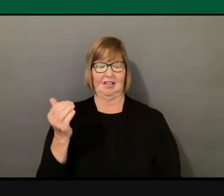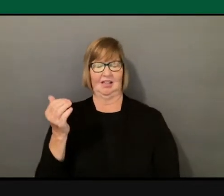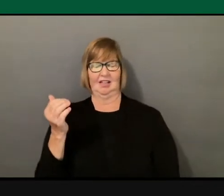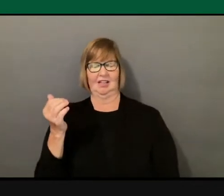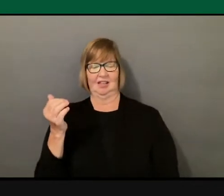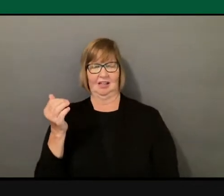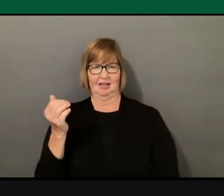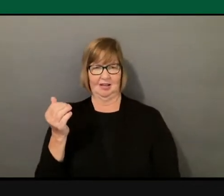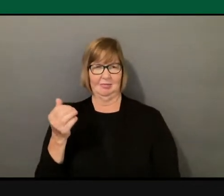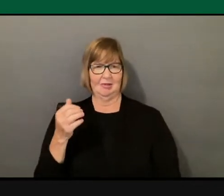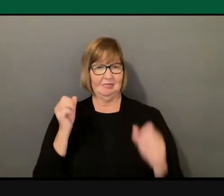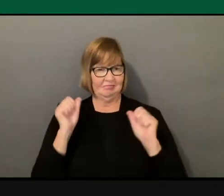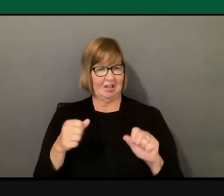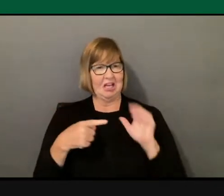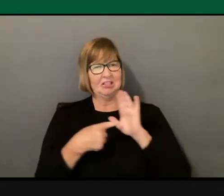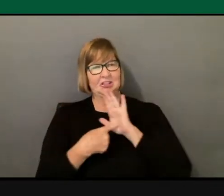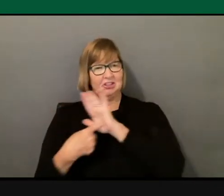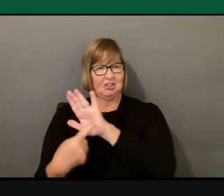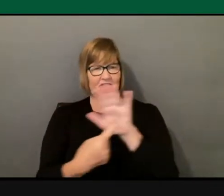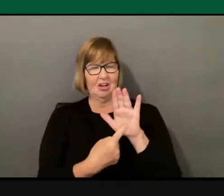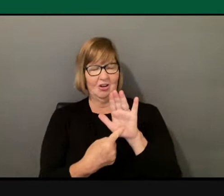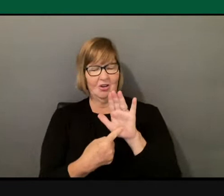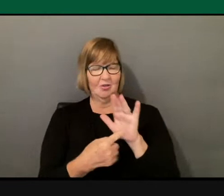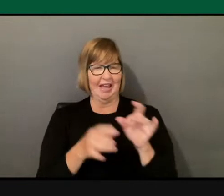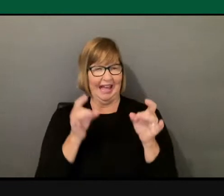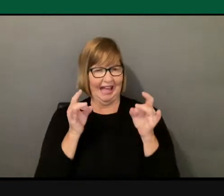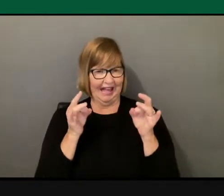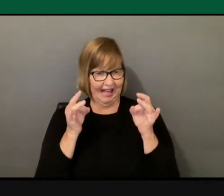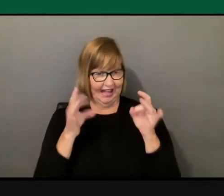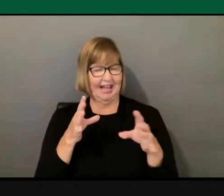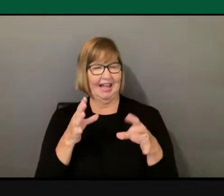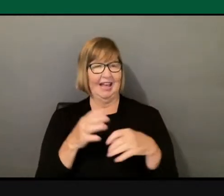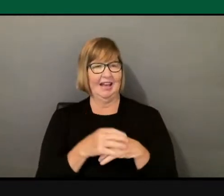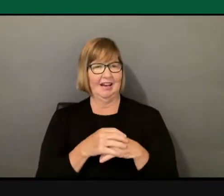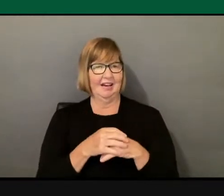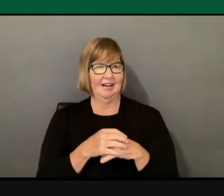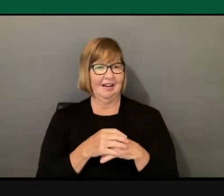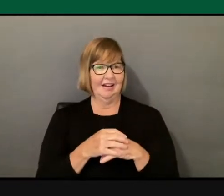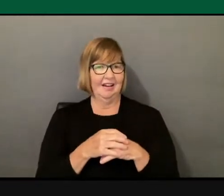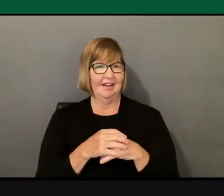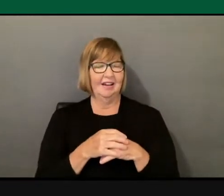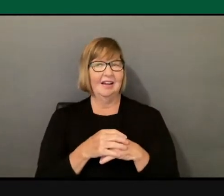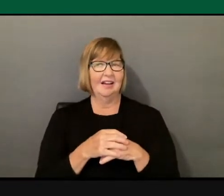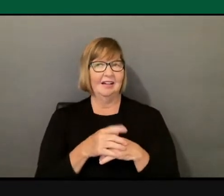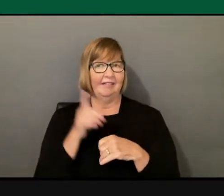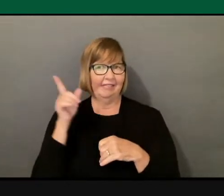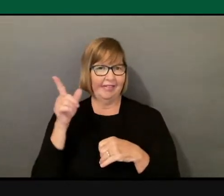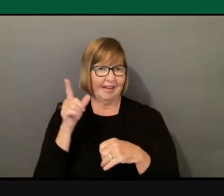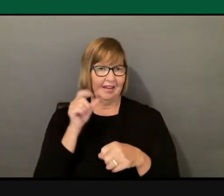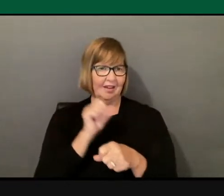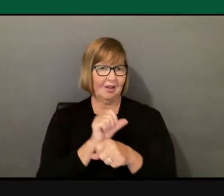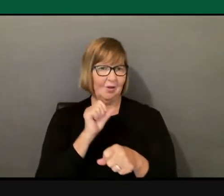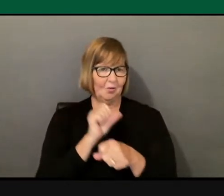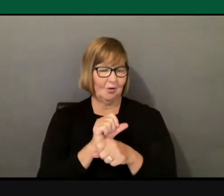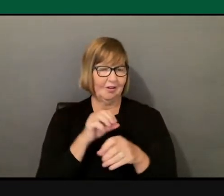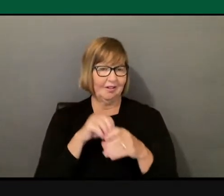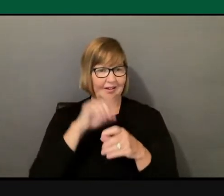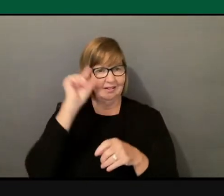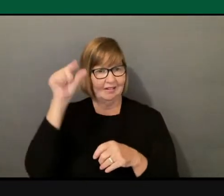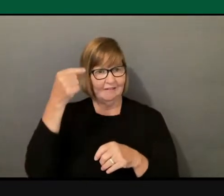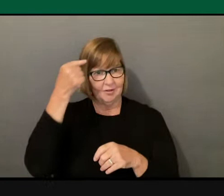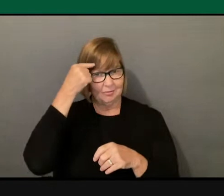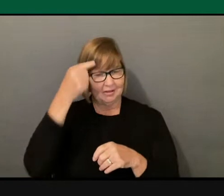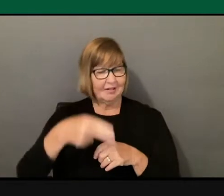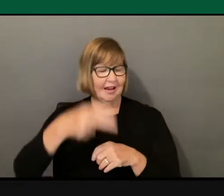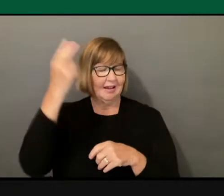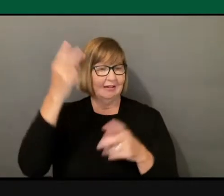their hate. They also hold highly visible positions in government, businesses, etc. How